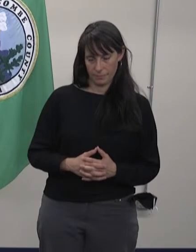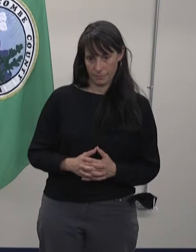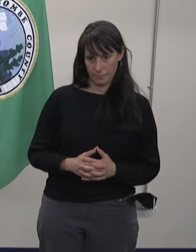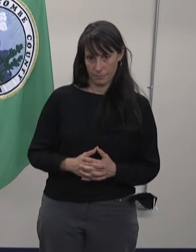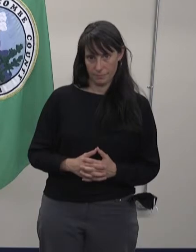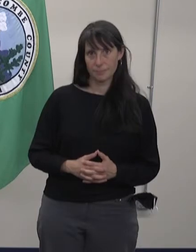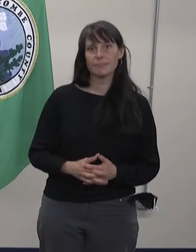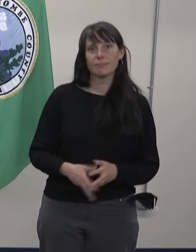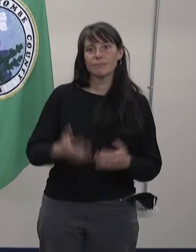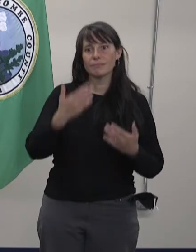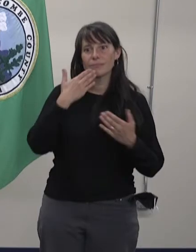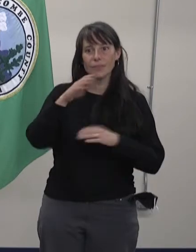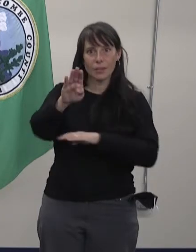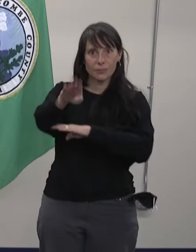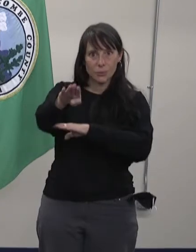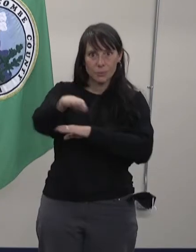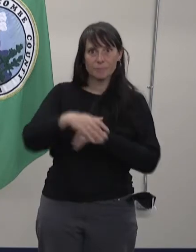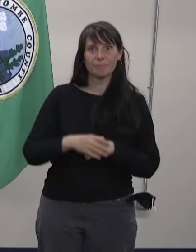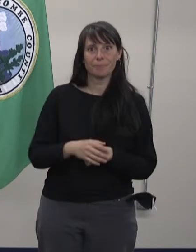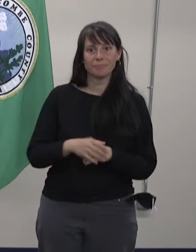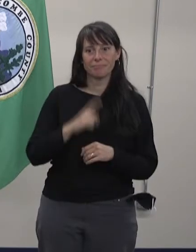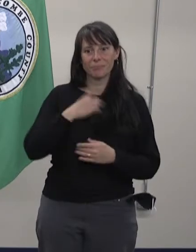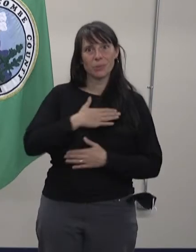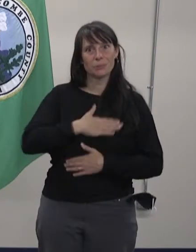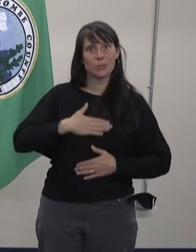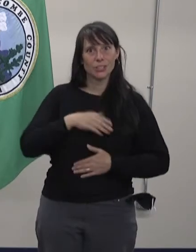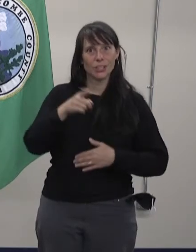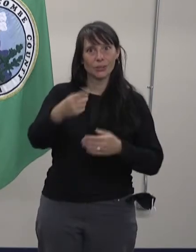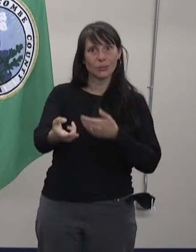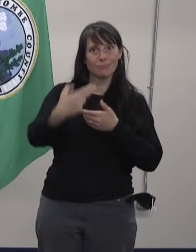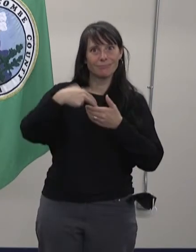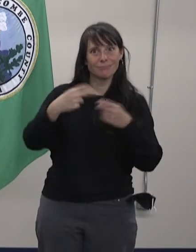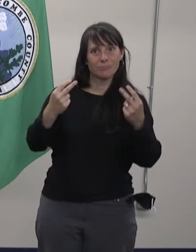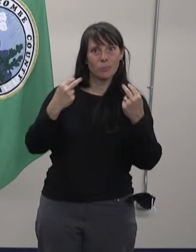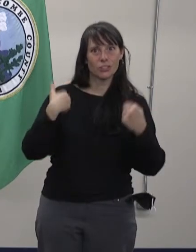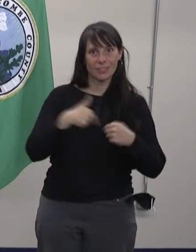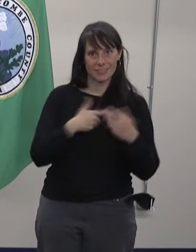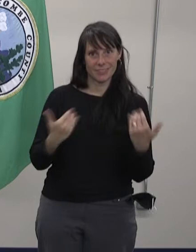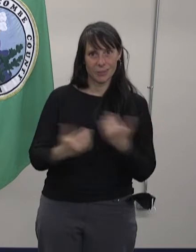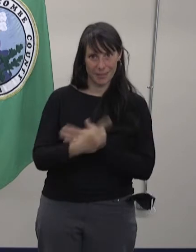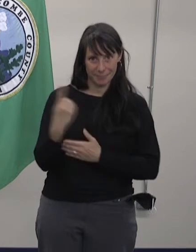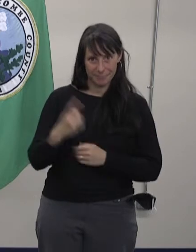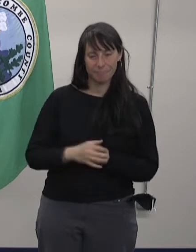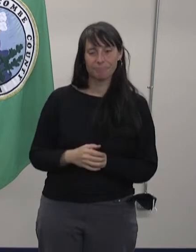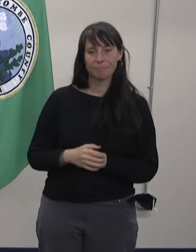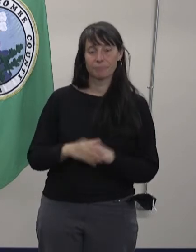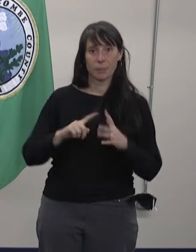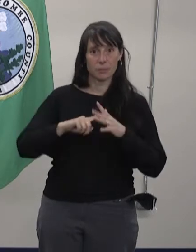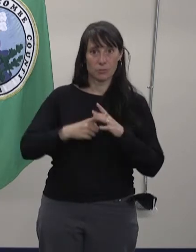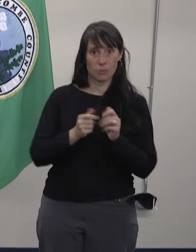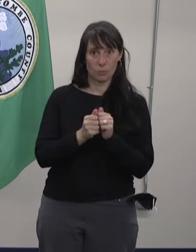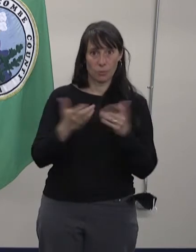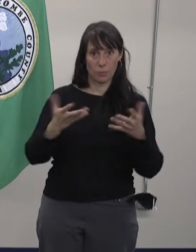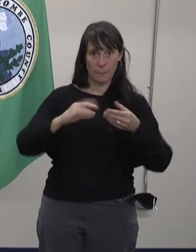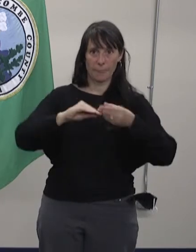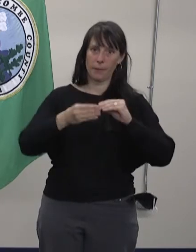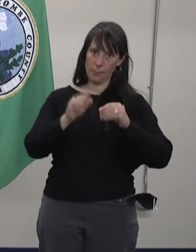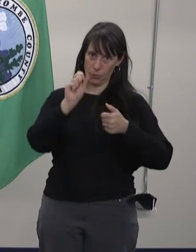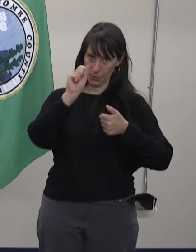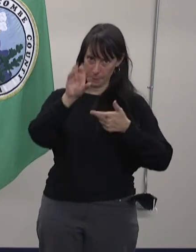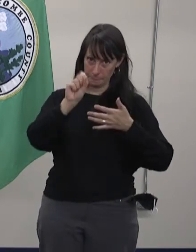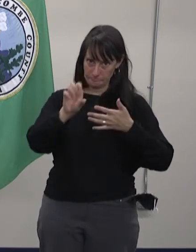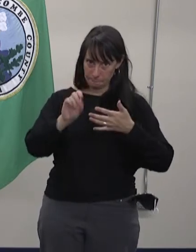Good afternoon. We appreciate you joining us today at the Community Briefing. We'll start out with a review of our local numbers.